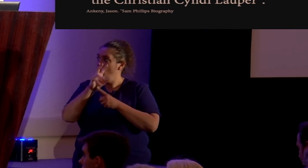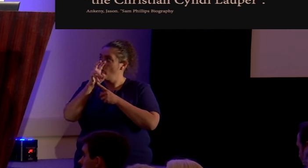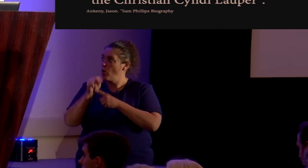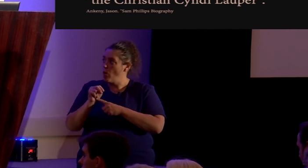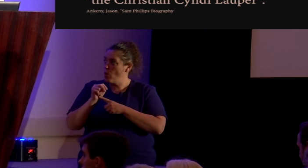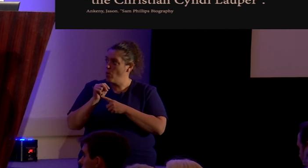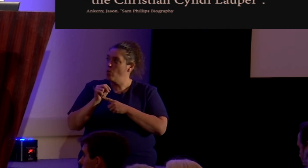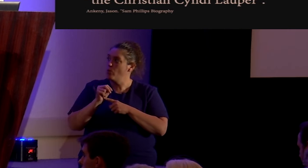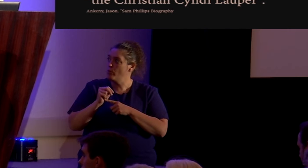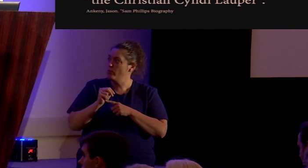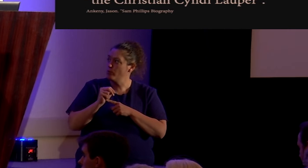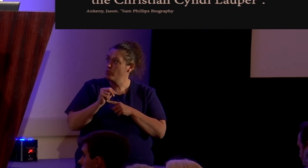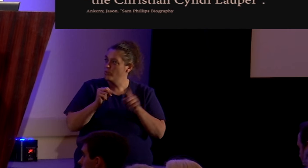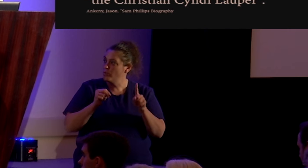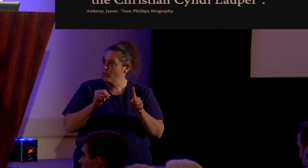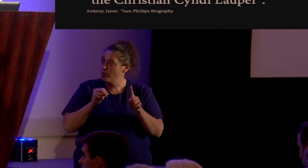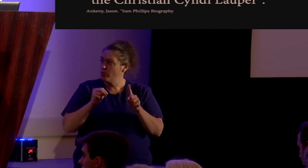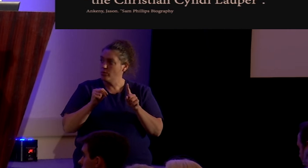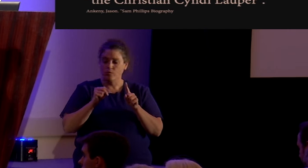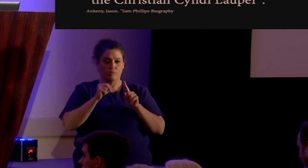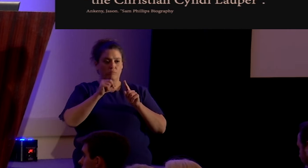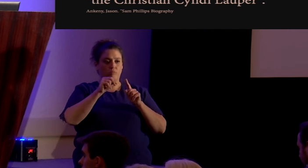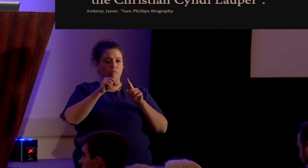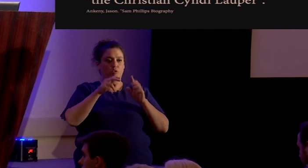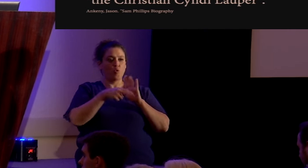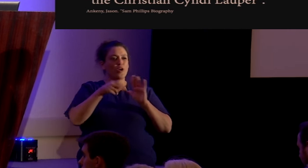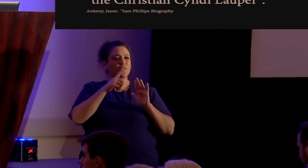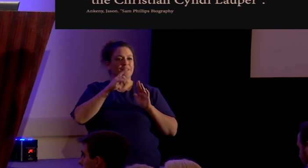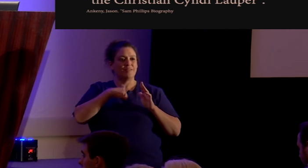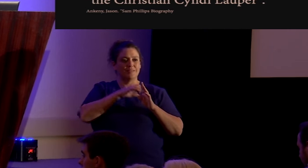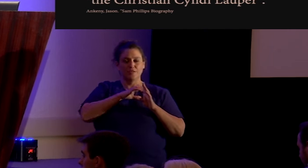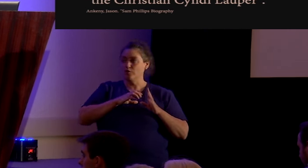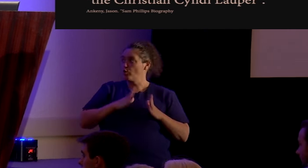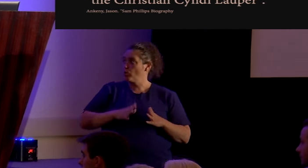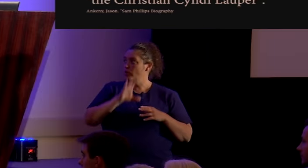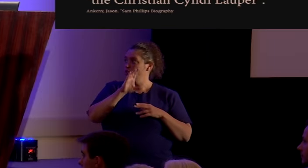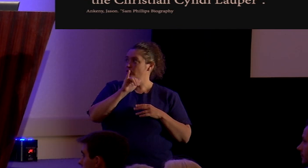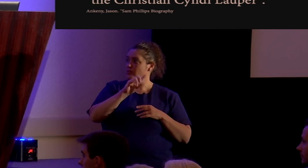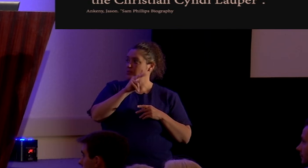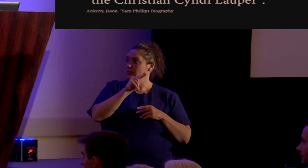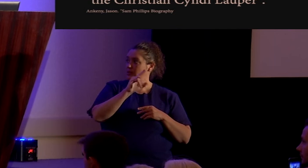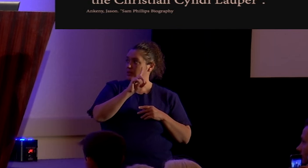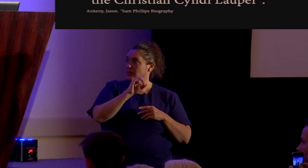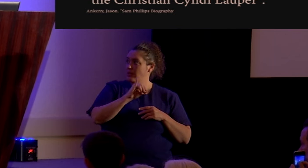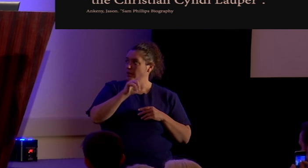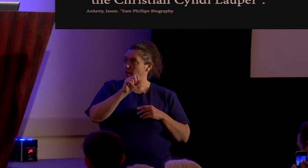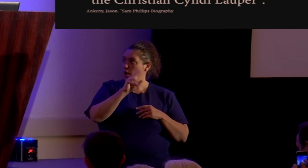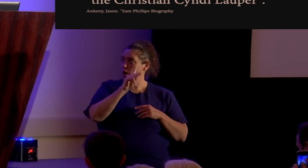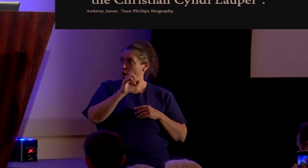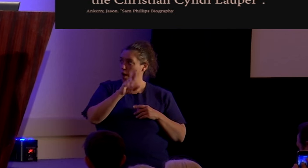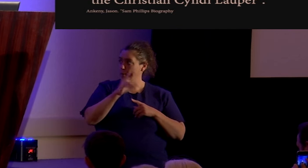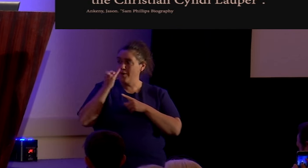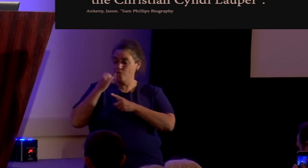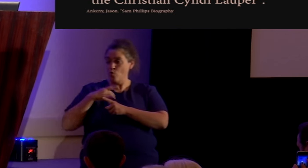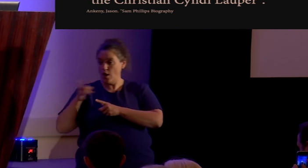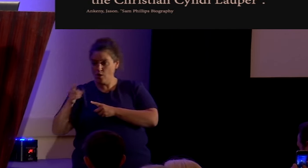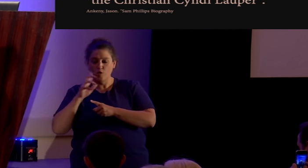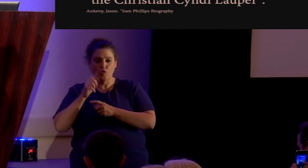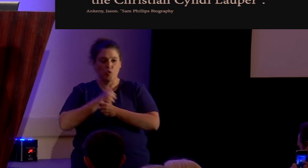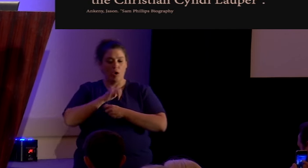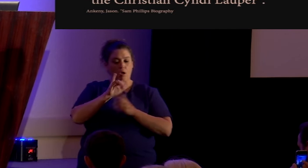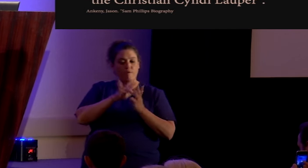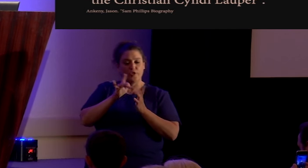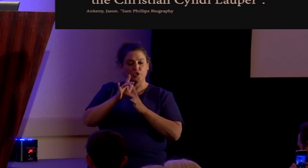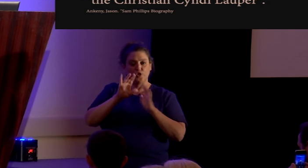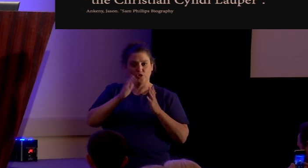promoted her as the christian cindy lopper hey if you like her well you'll love the jesus version over